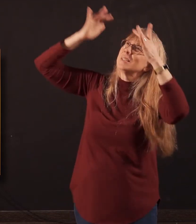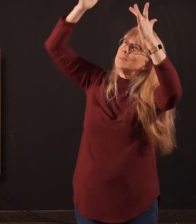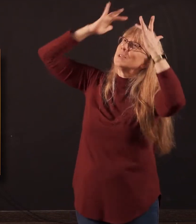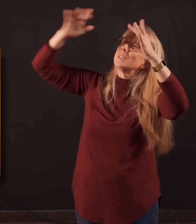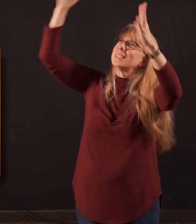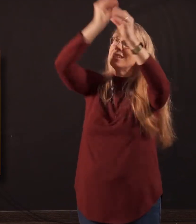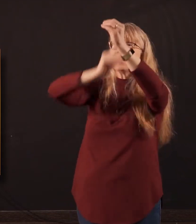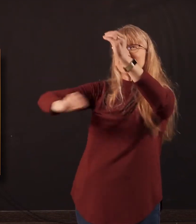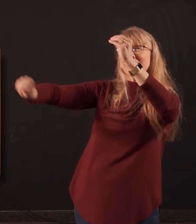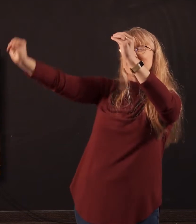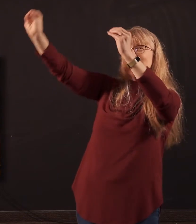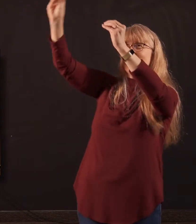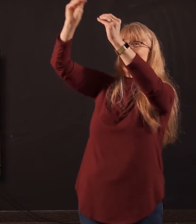mercy is more